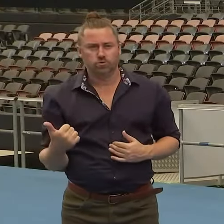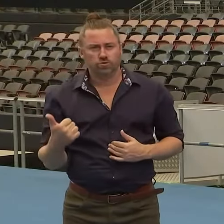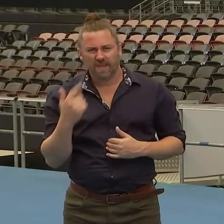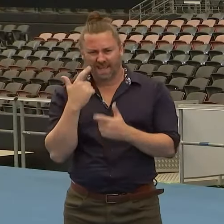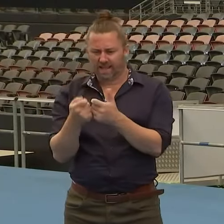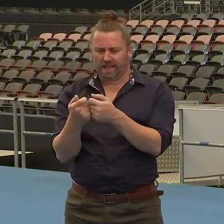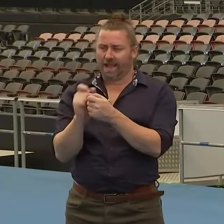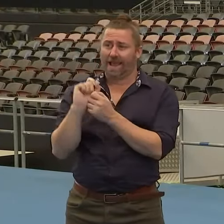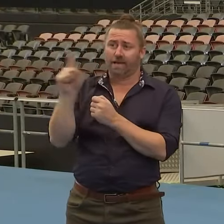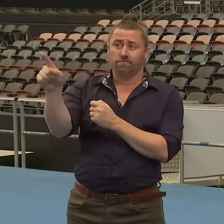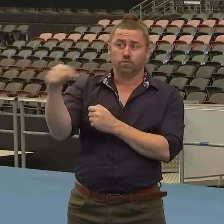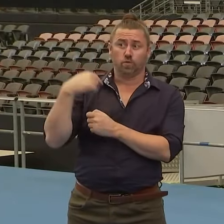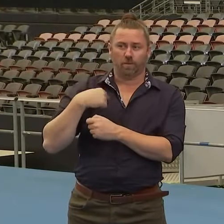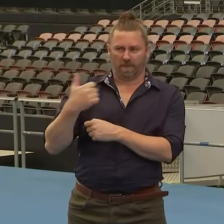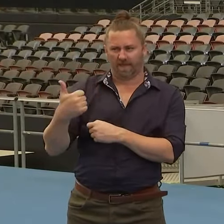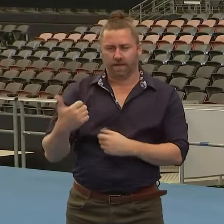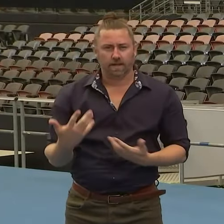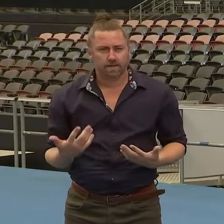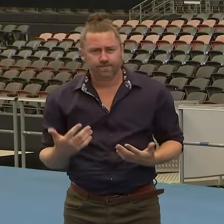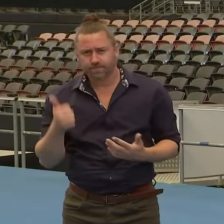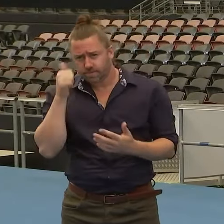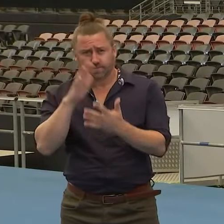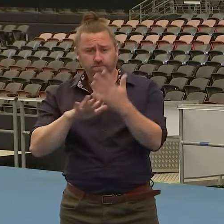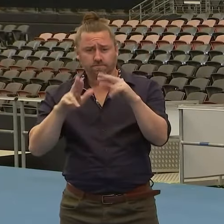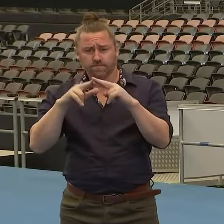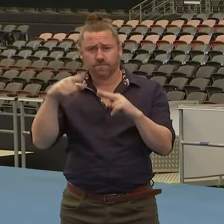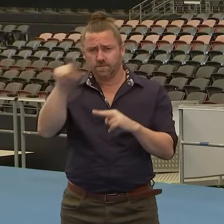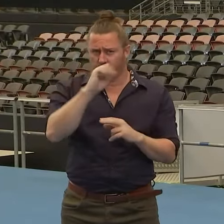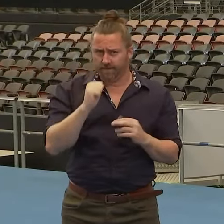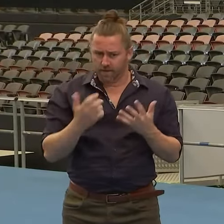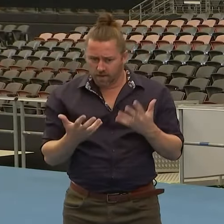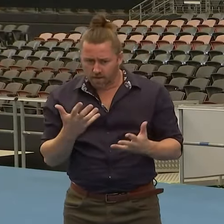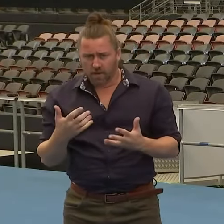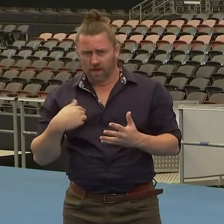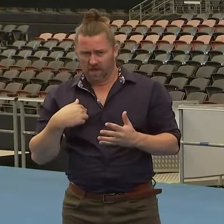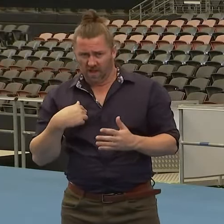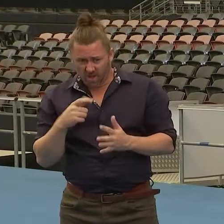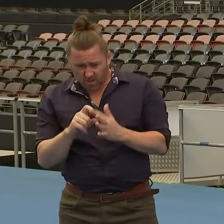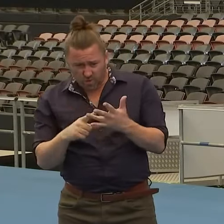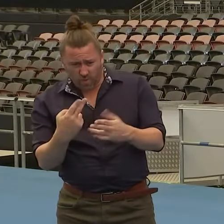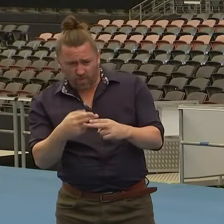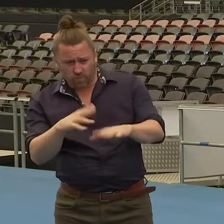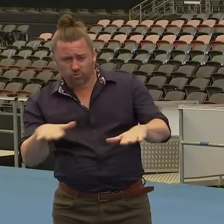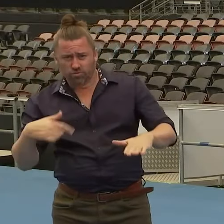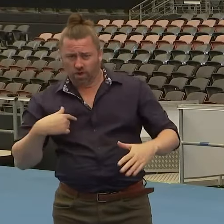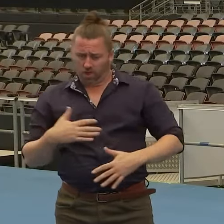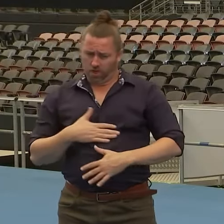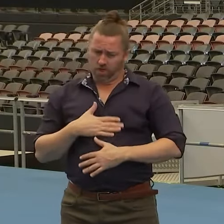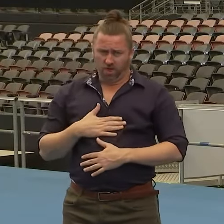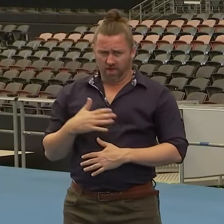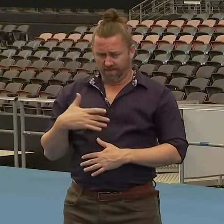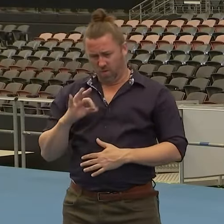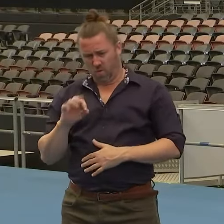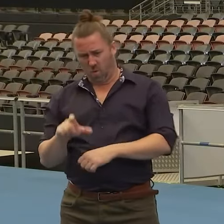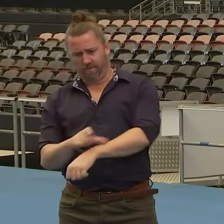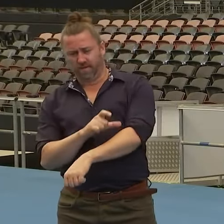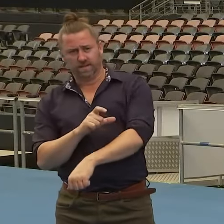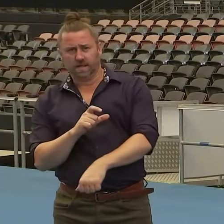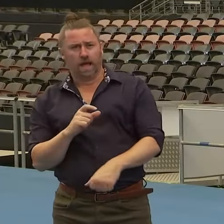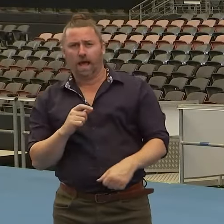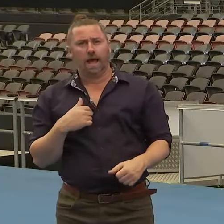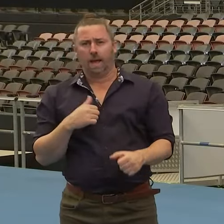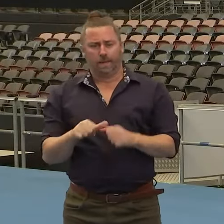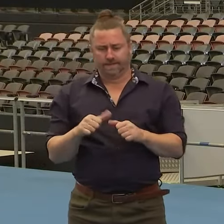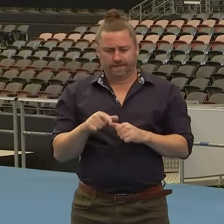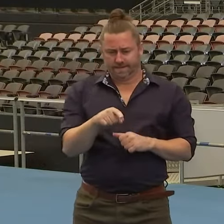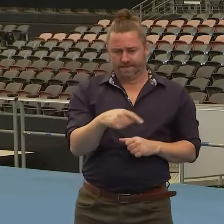because parents are very concerned about administering it. And like I said, they sometimes are more comfortable taking